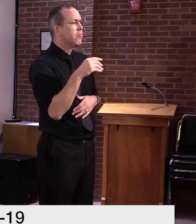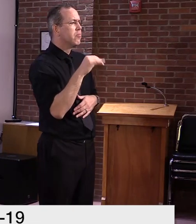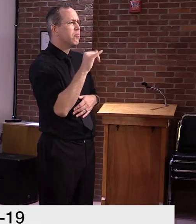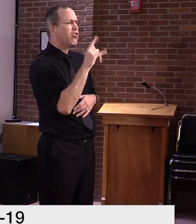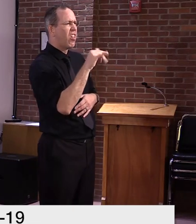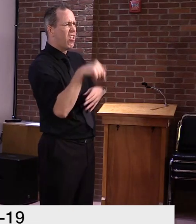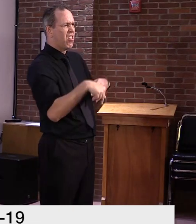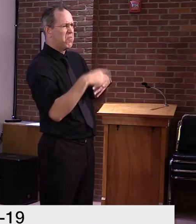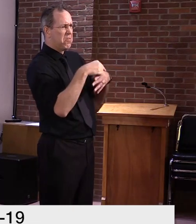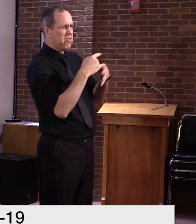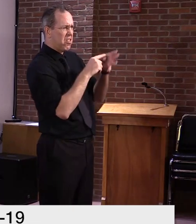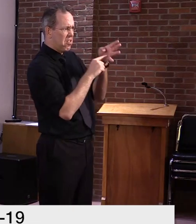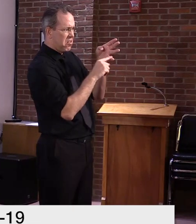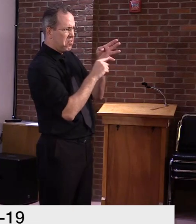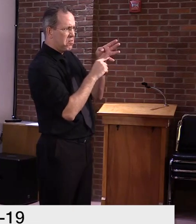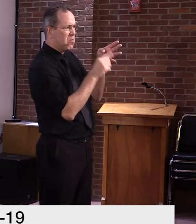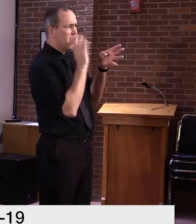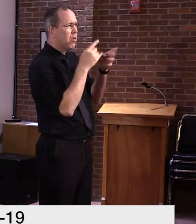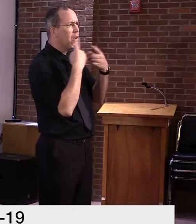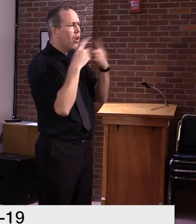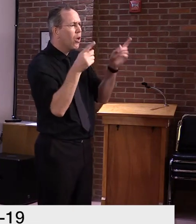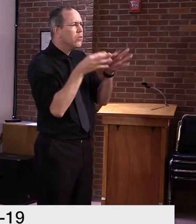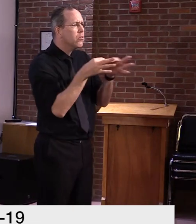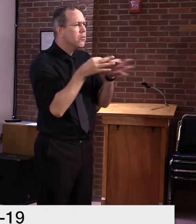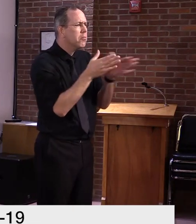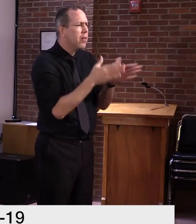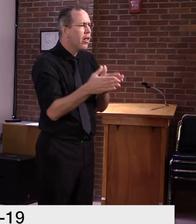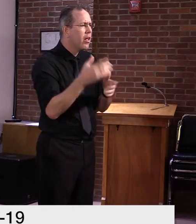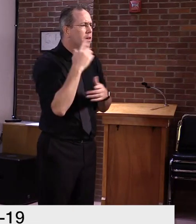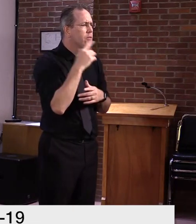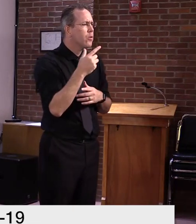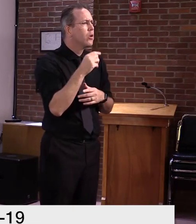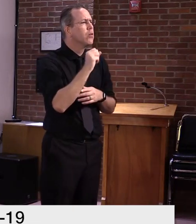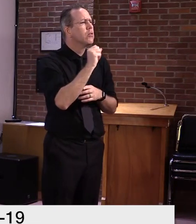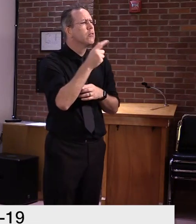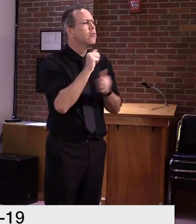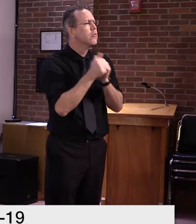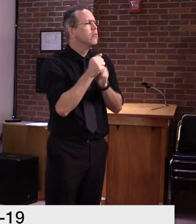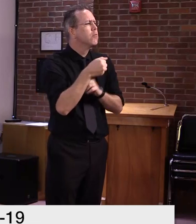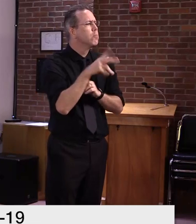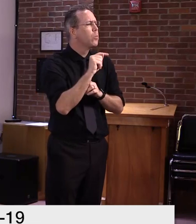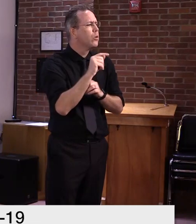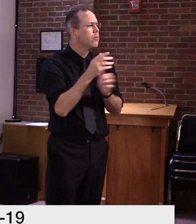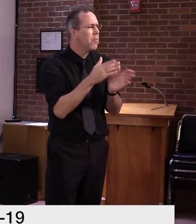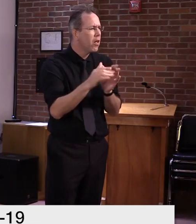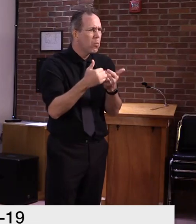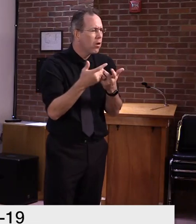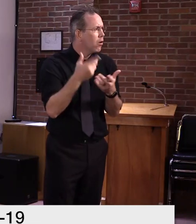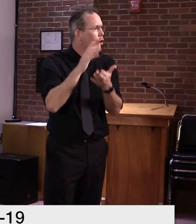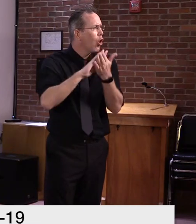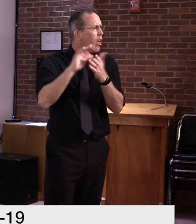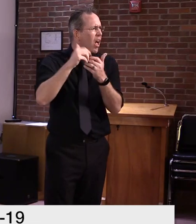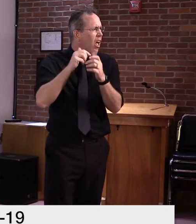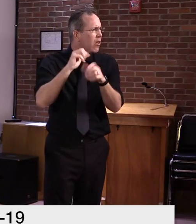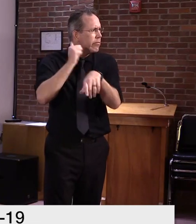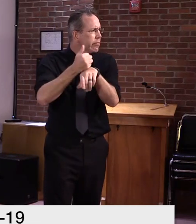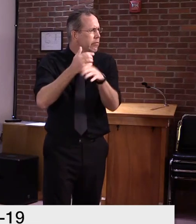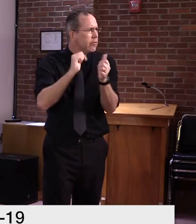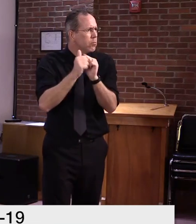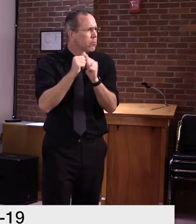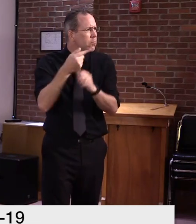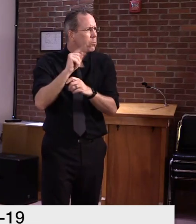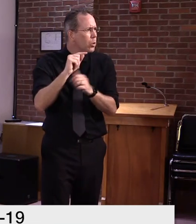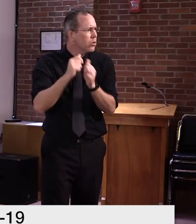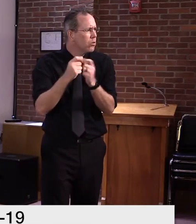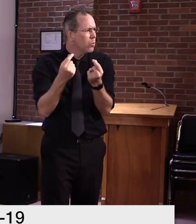the K-12 level, uh, which I think was part of the conversation. I think also at the college level, um, as they were making determinations, uh, just to use as an